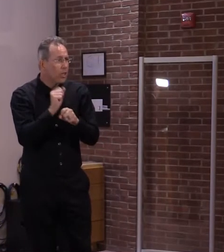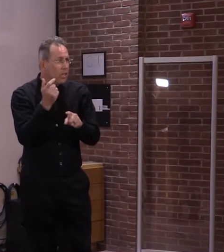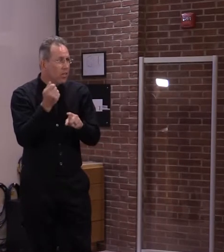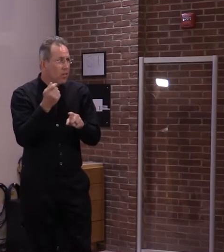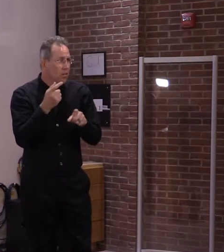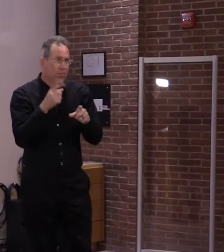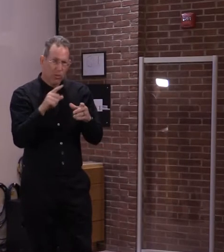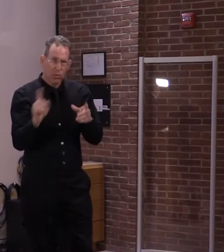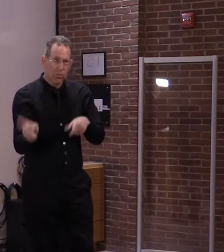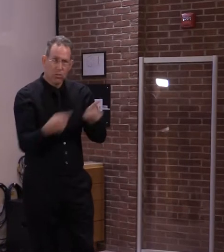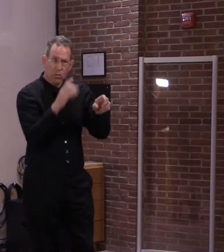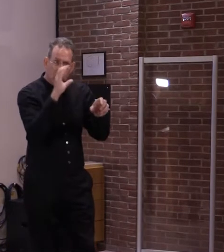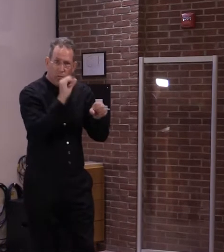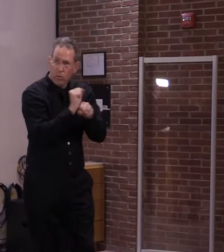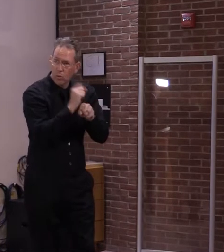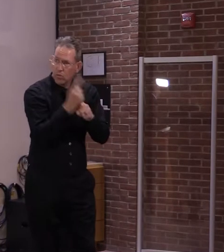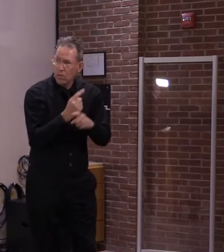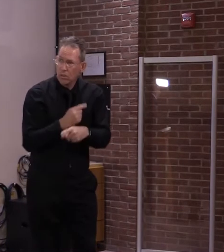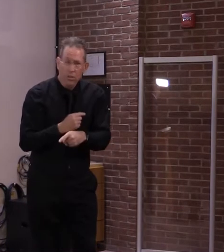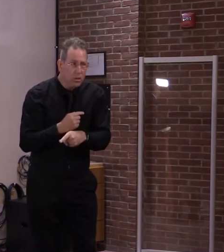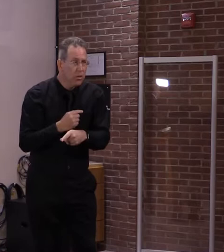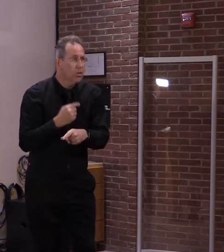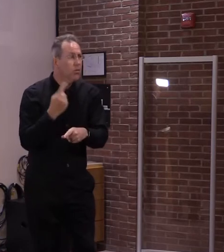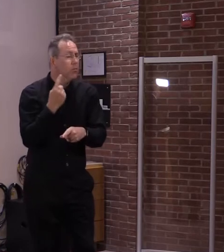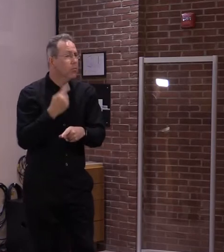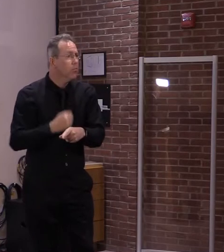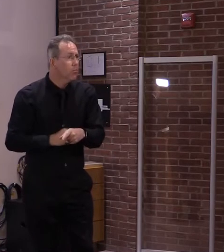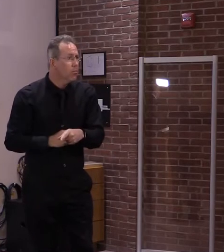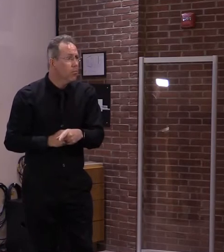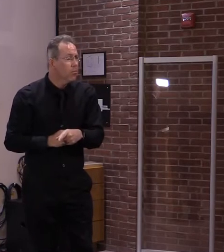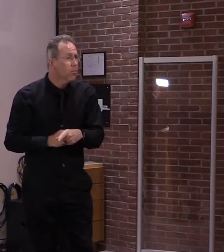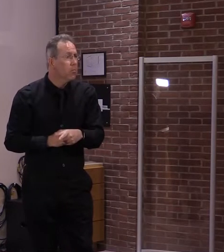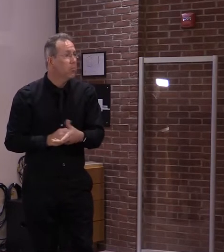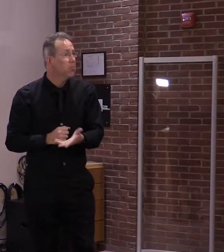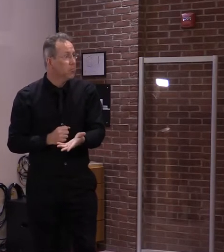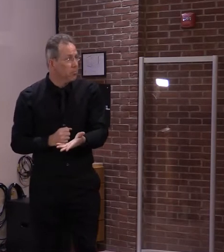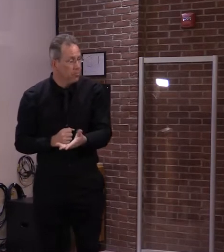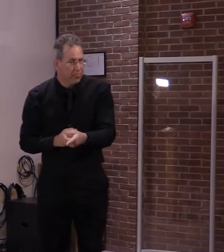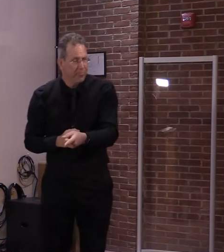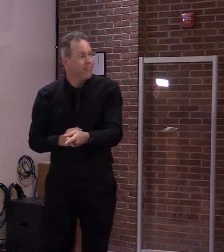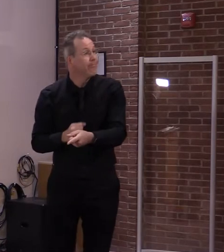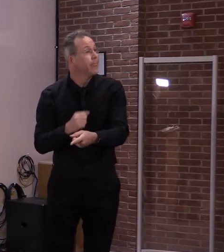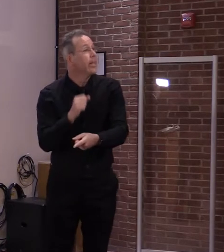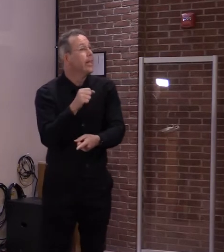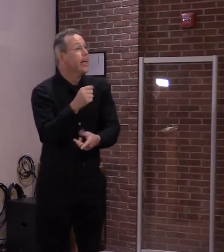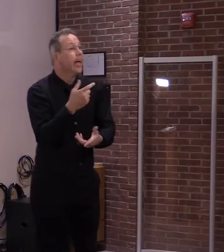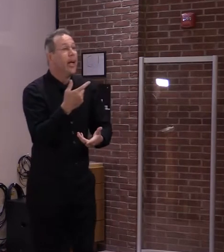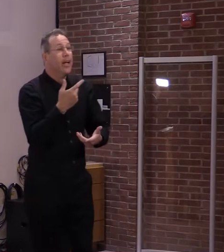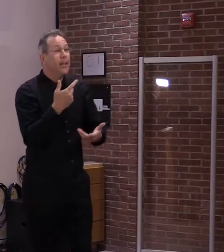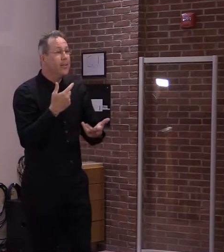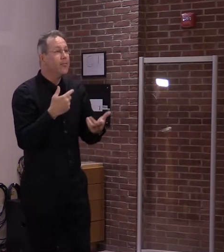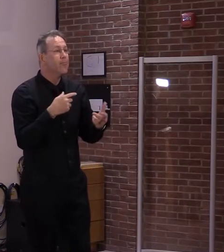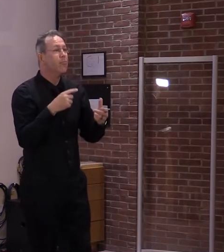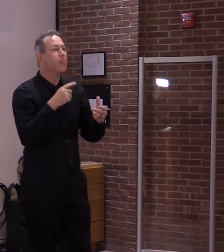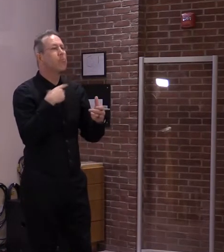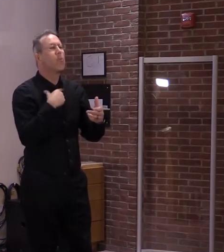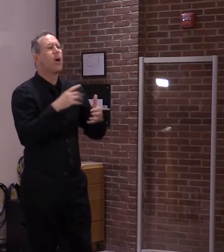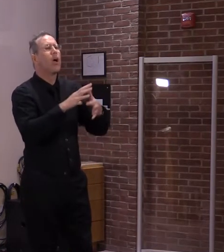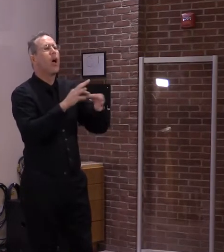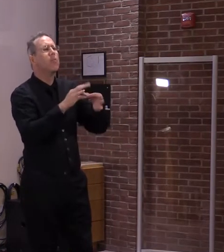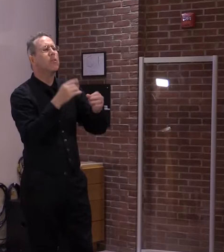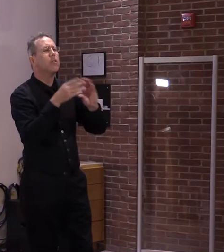with prospective employers? Not necessarily. Also, in my comments, I indicated that if they have a COVID qualifying